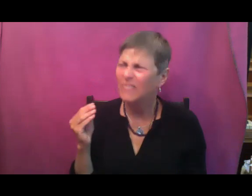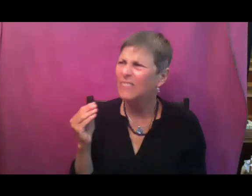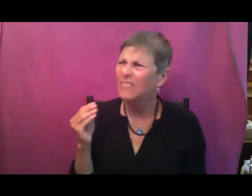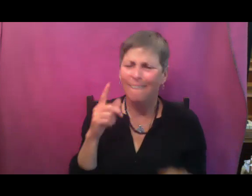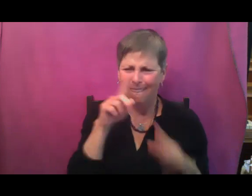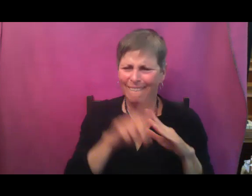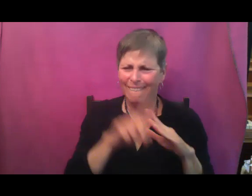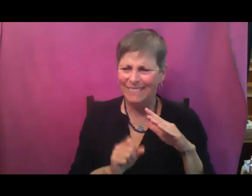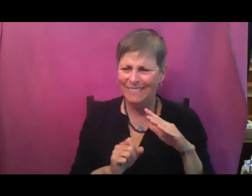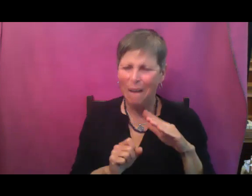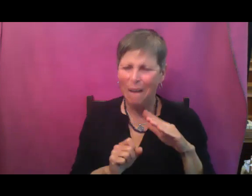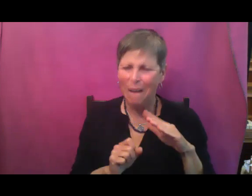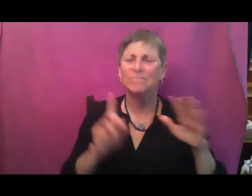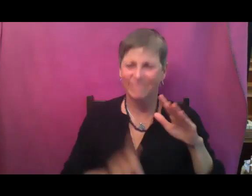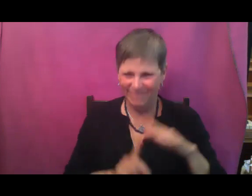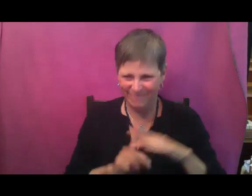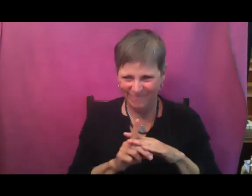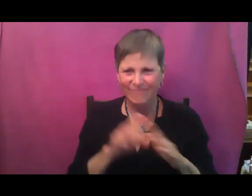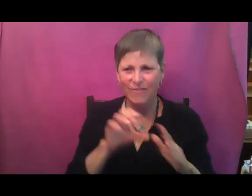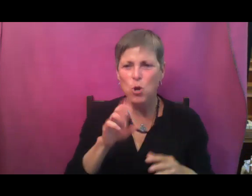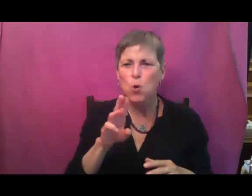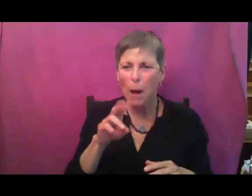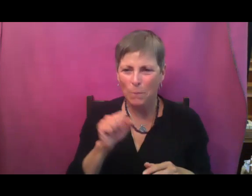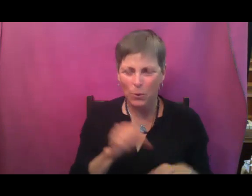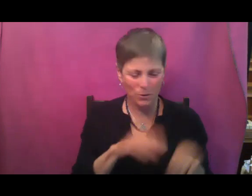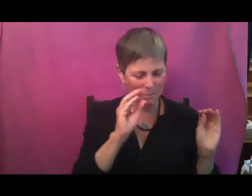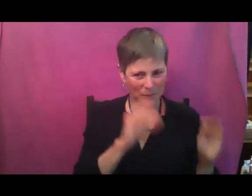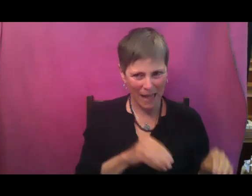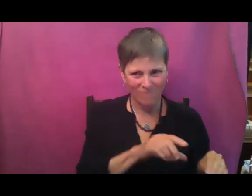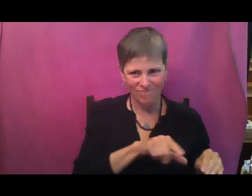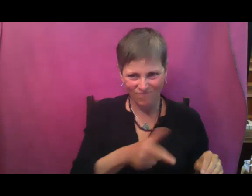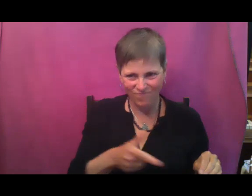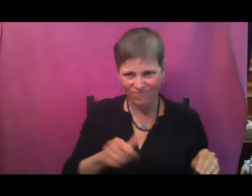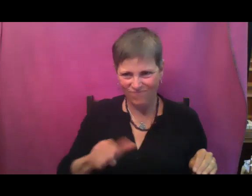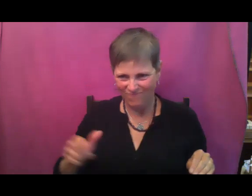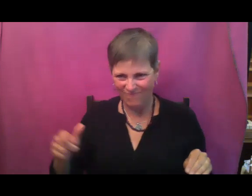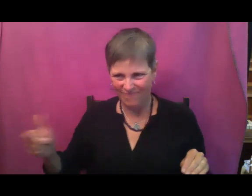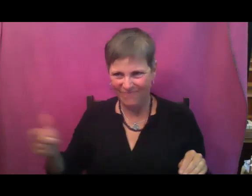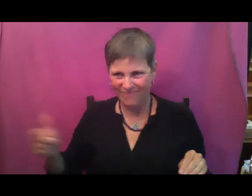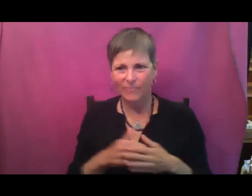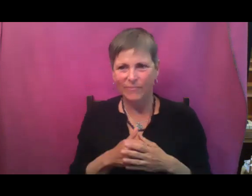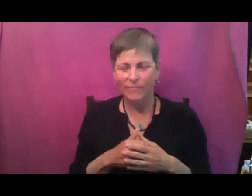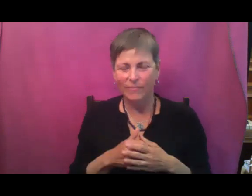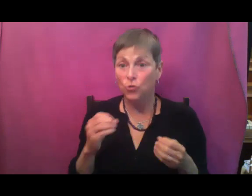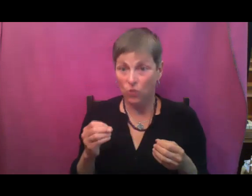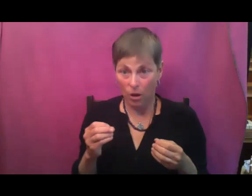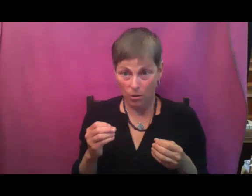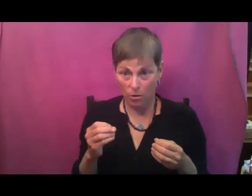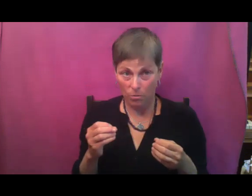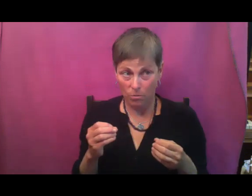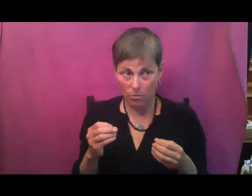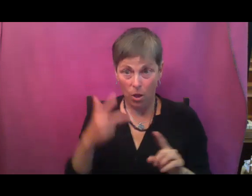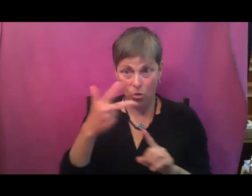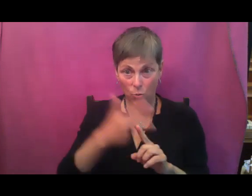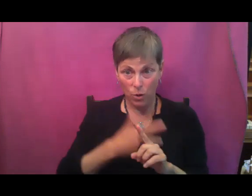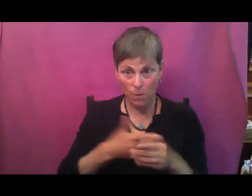So succession sowing cucumbers. So you don't want to sow succession. So really after three months before your final